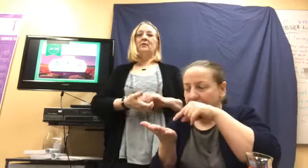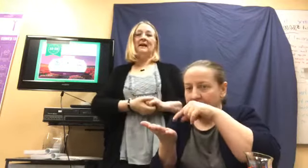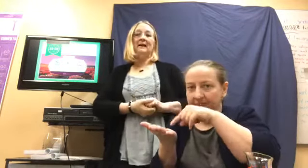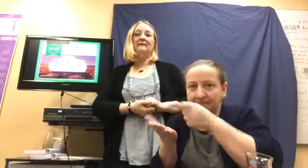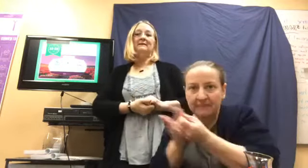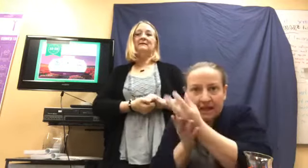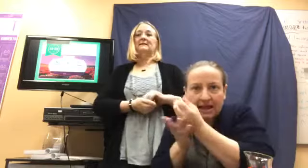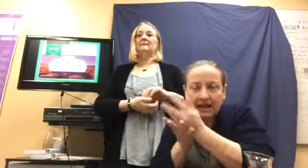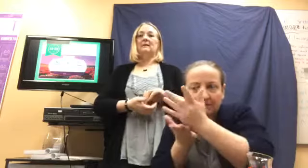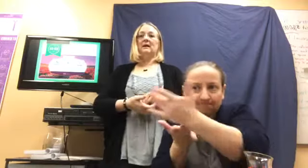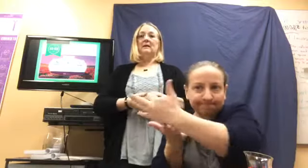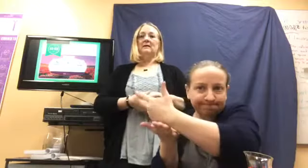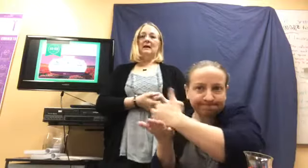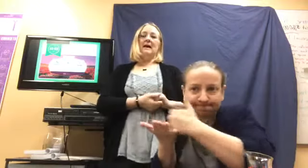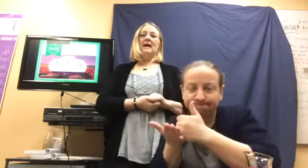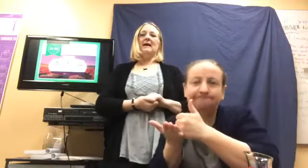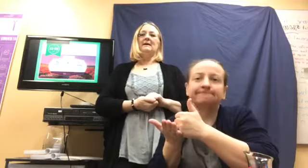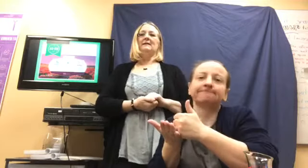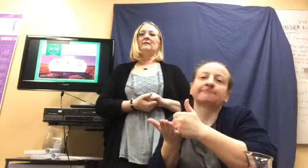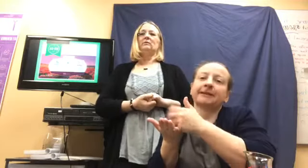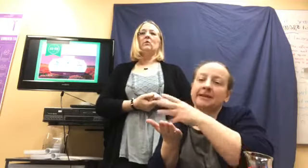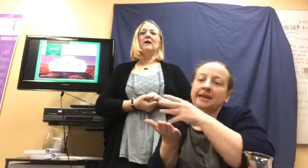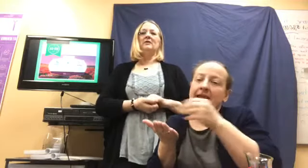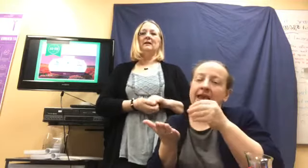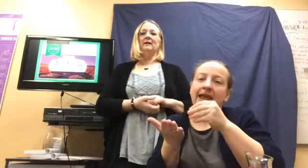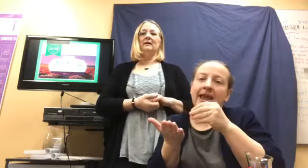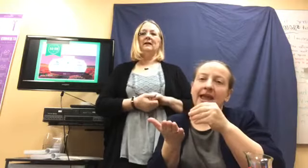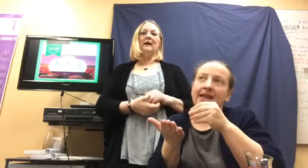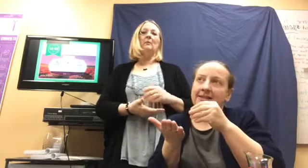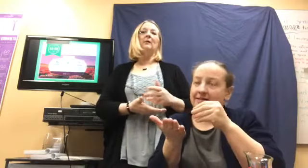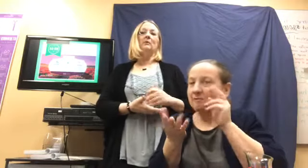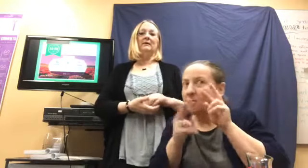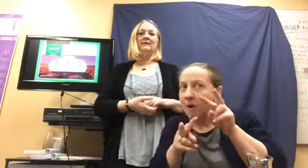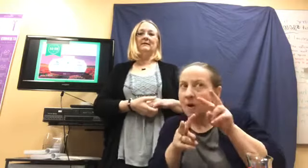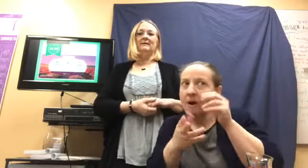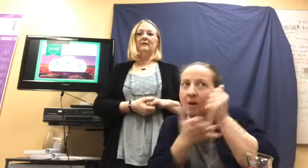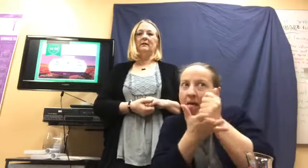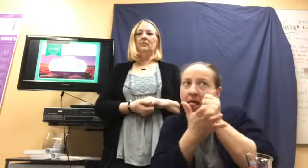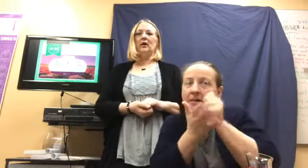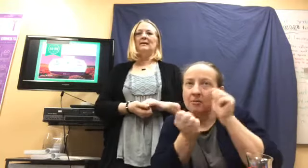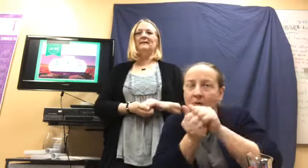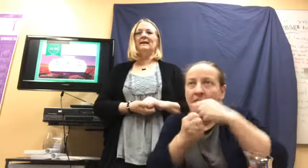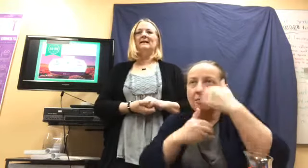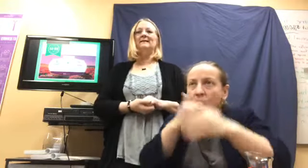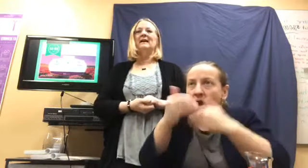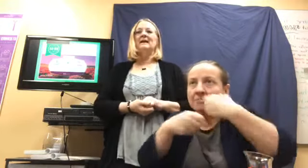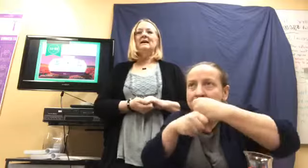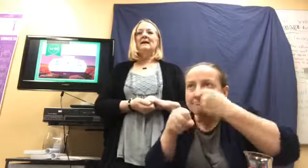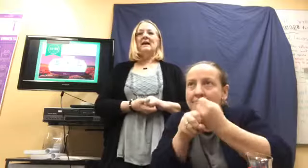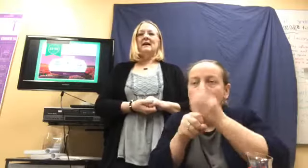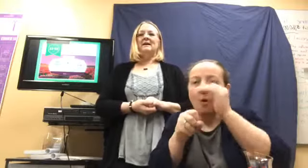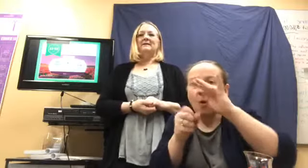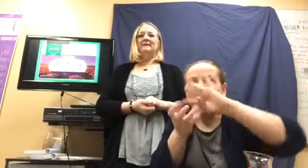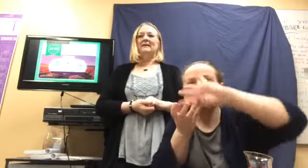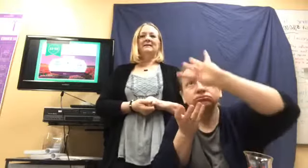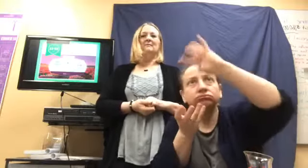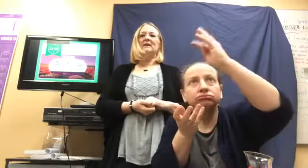plants, uh, and watching and helping with the distilling process. And it's been